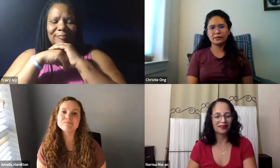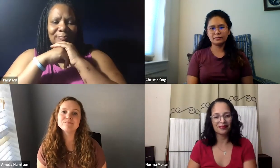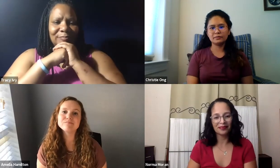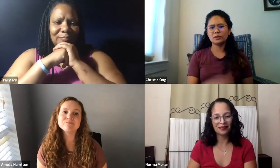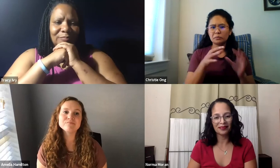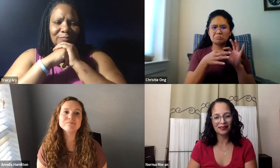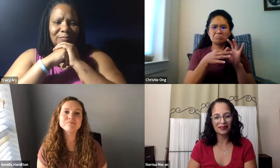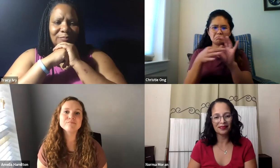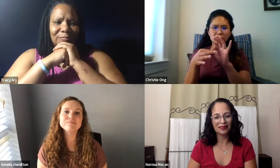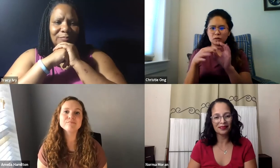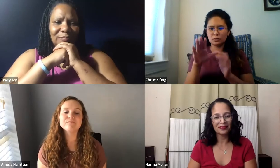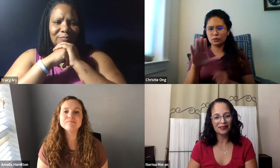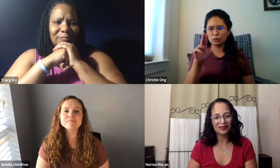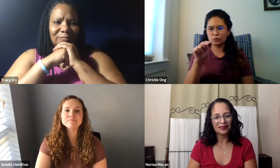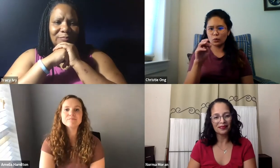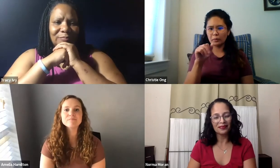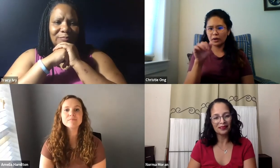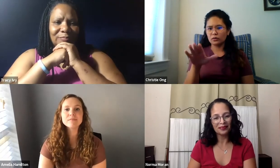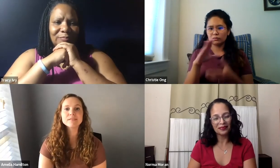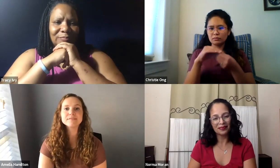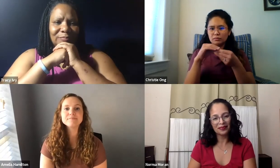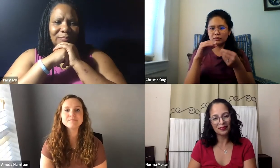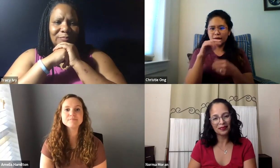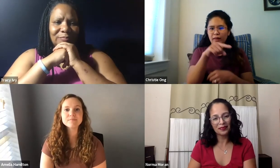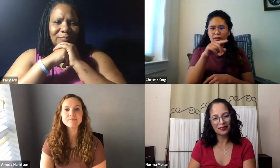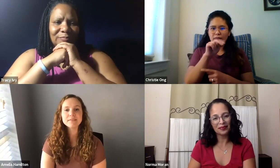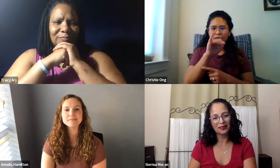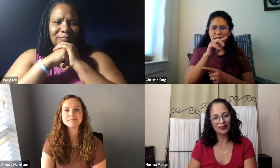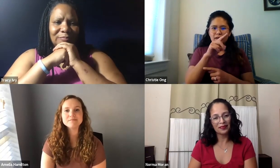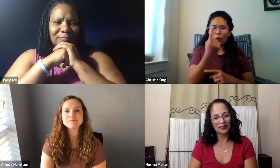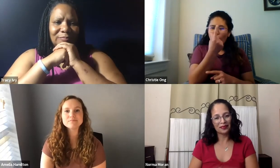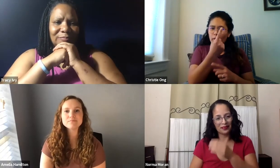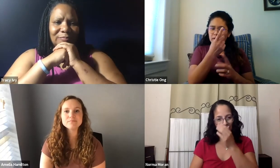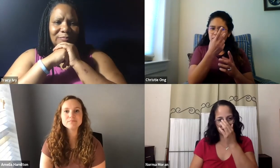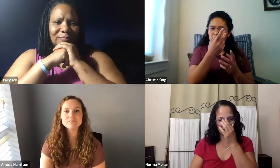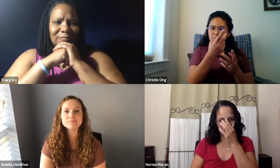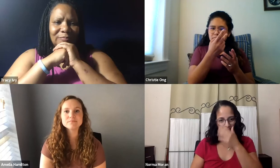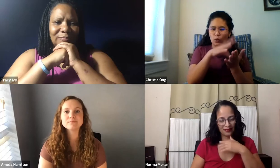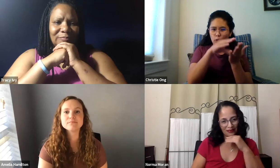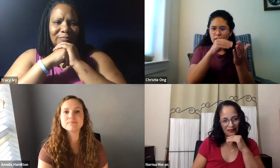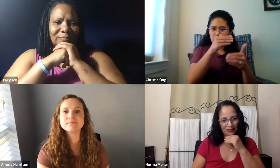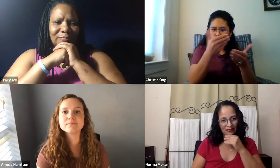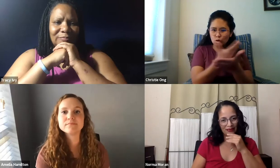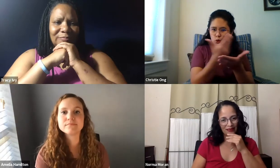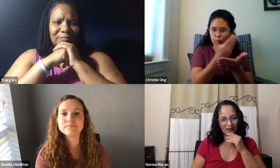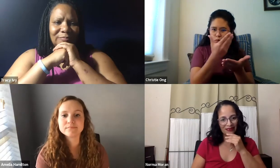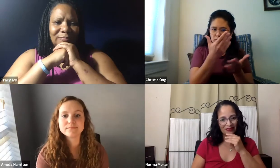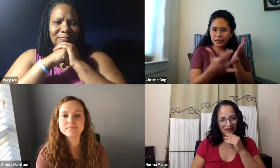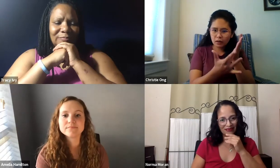think about a little bit more and be more involved. Actually, related to what you were saying, Norma, NTID is always